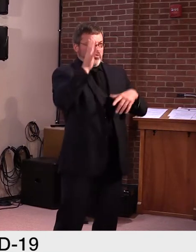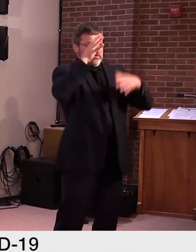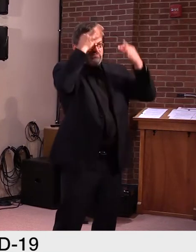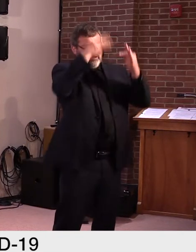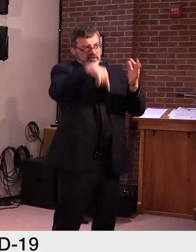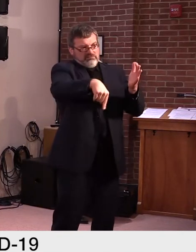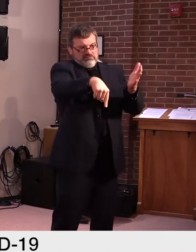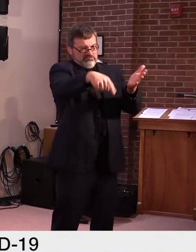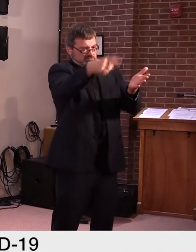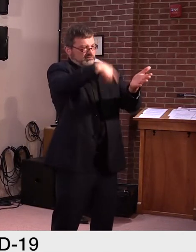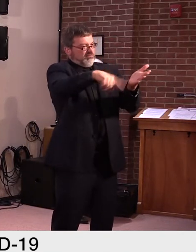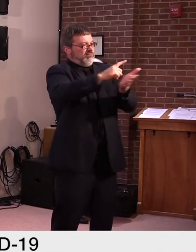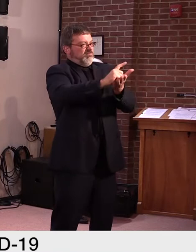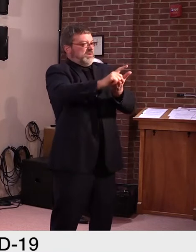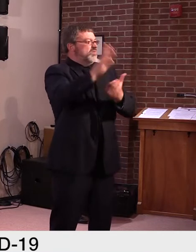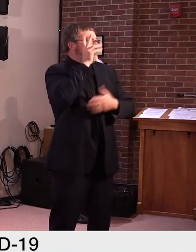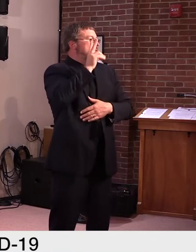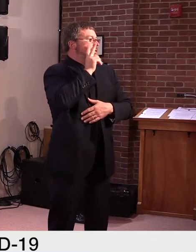regarding, uh,